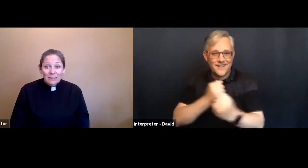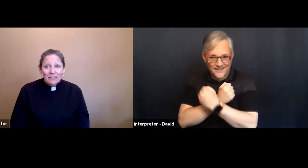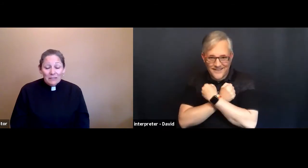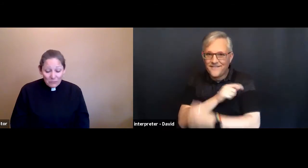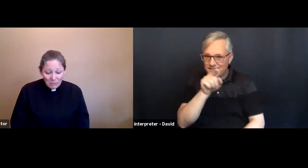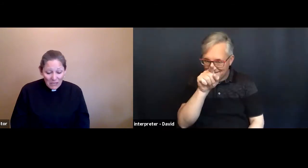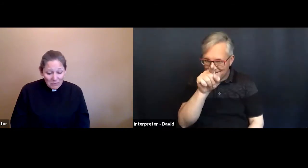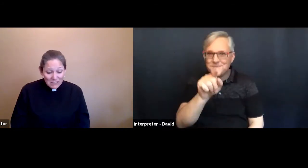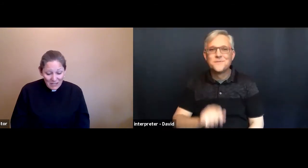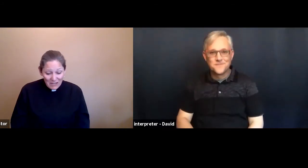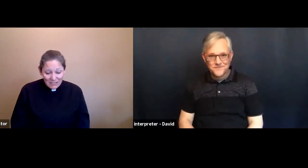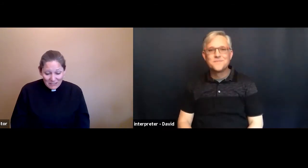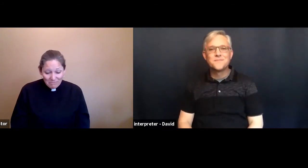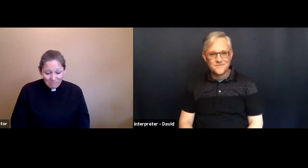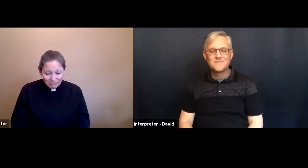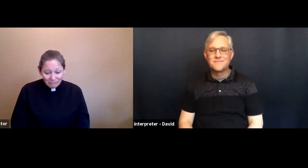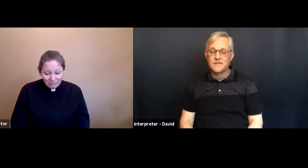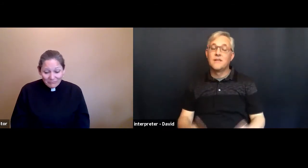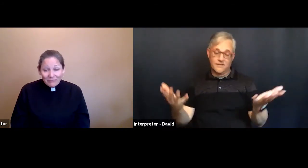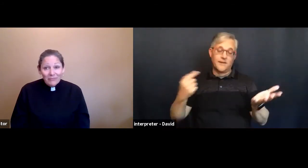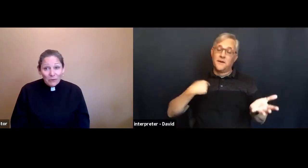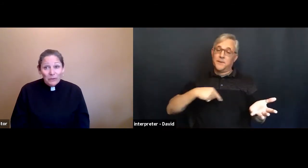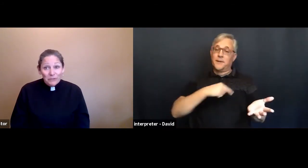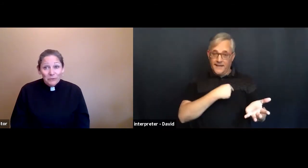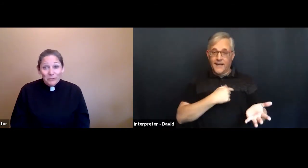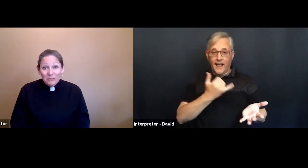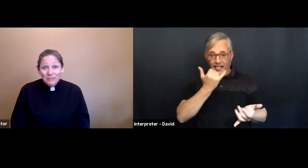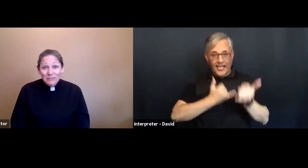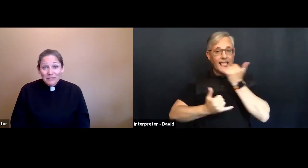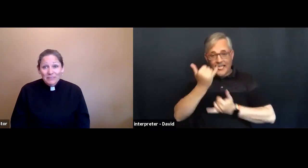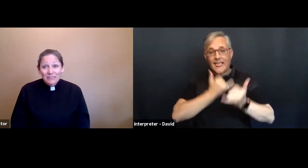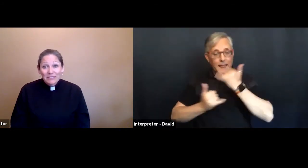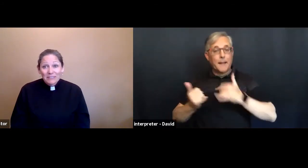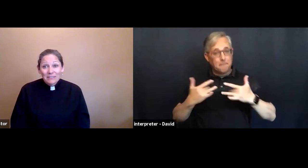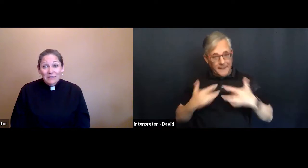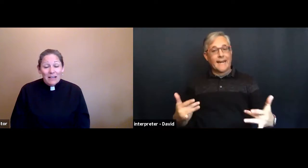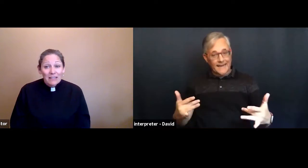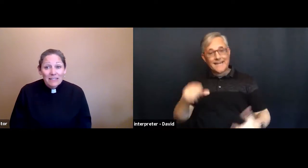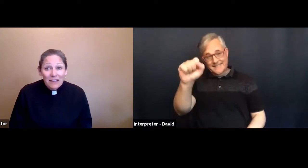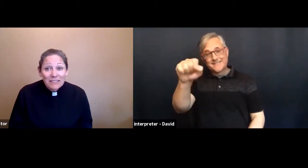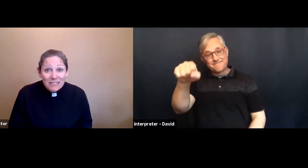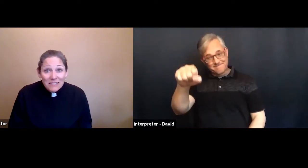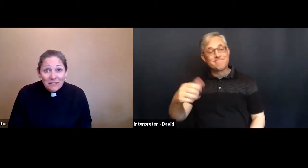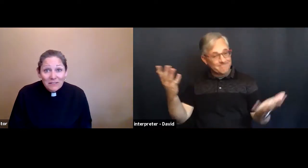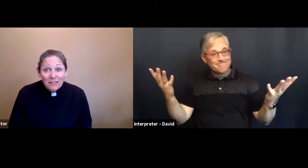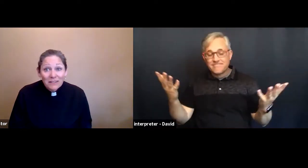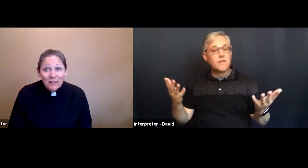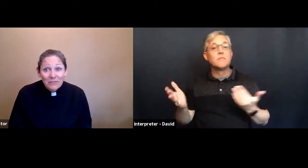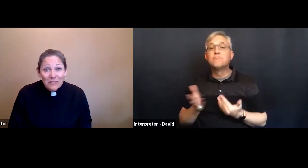we make mistakes we do and God still loves